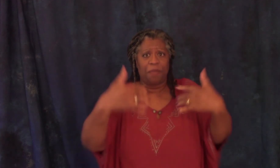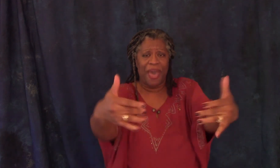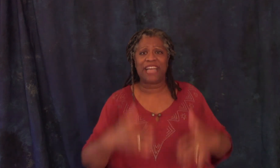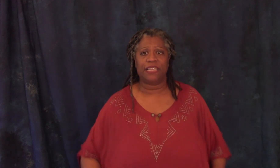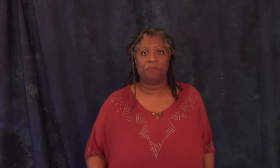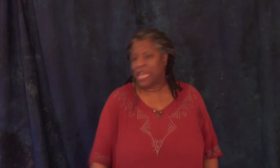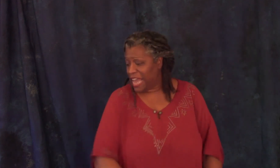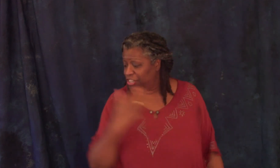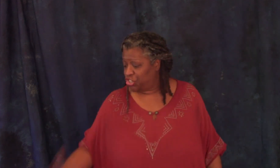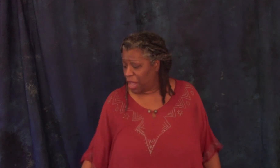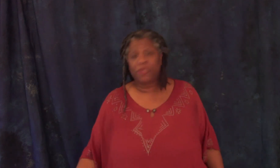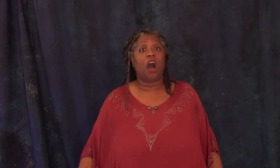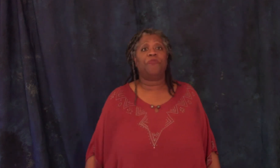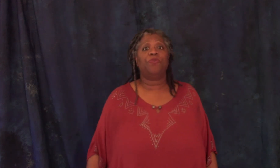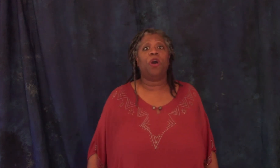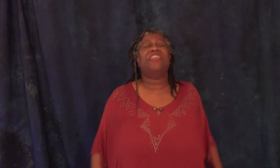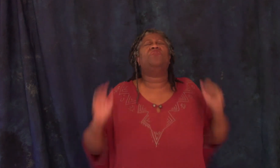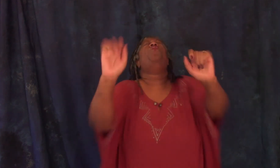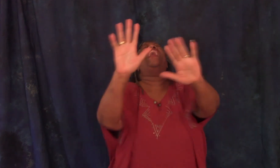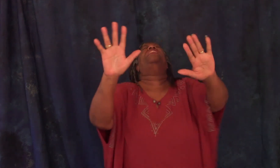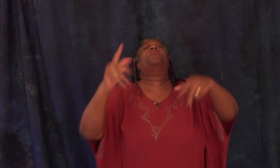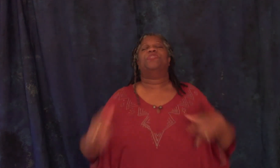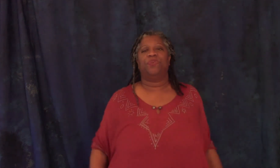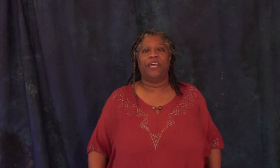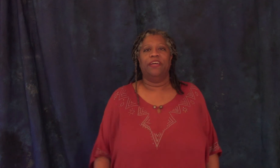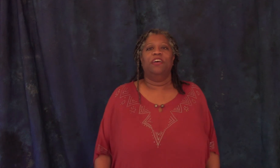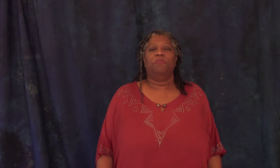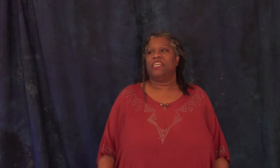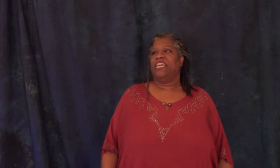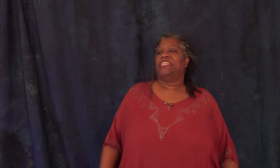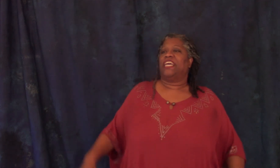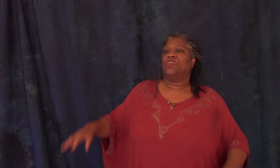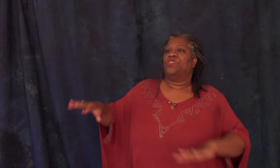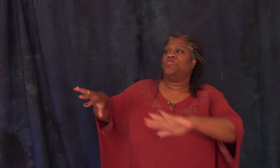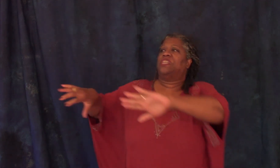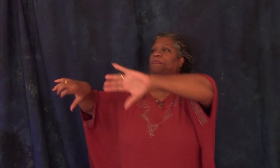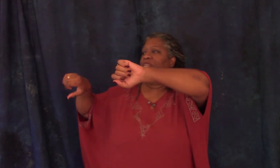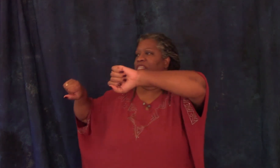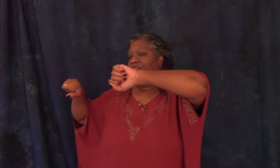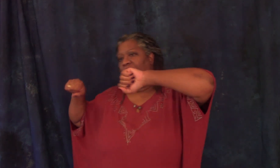passed him and he jumped off the road they said wait but it was too late because he had taken those two steps and he saw